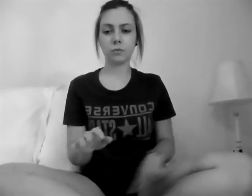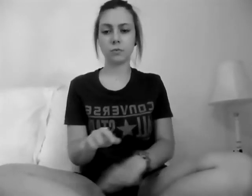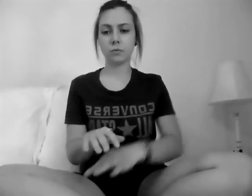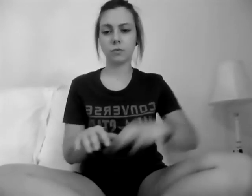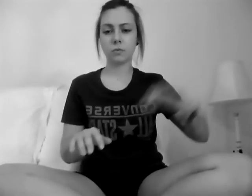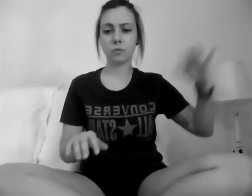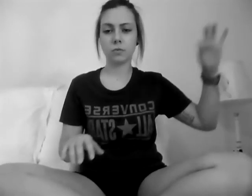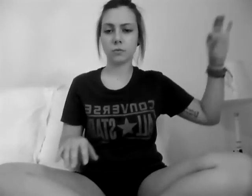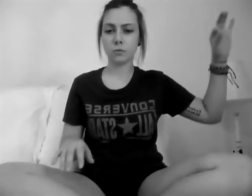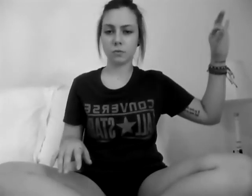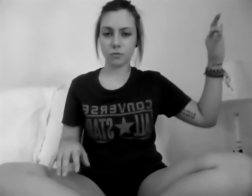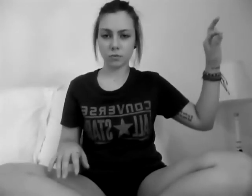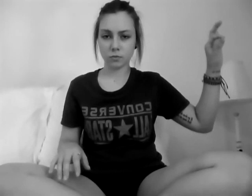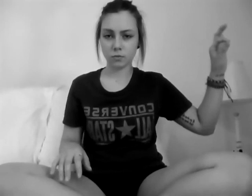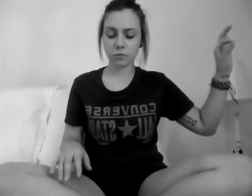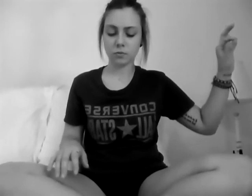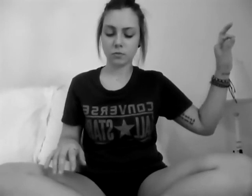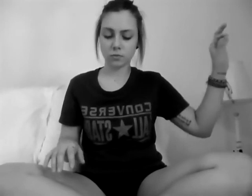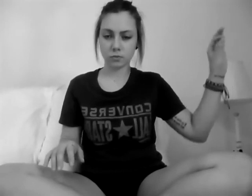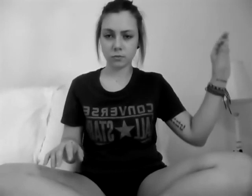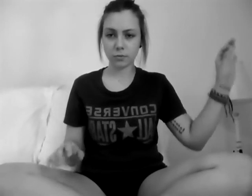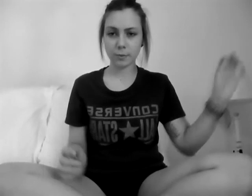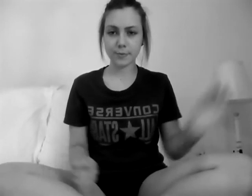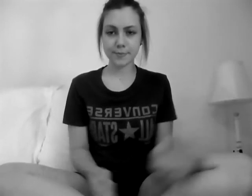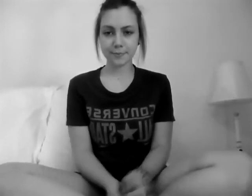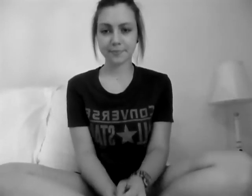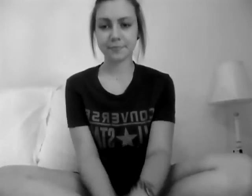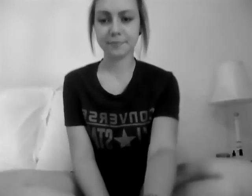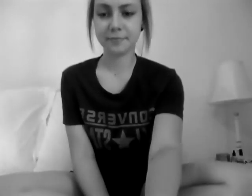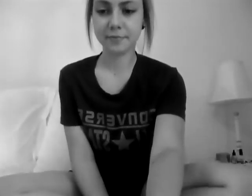we'll fall We'll be right back You Yang You